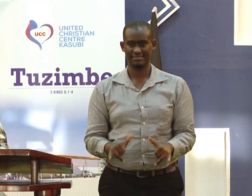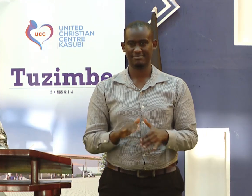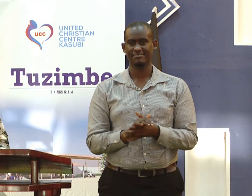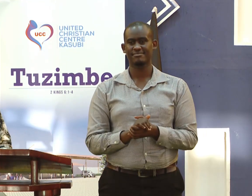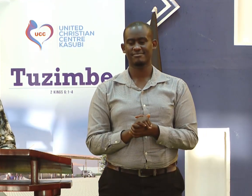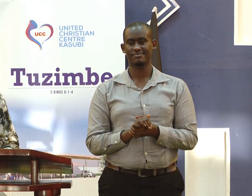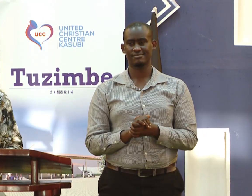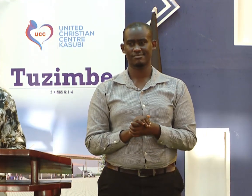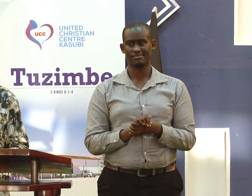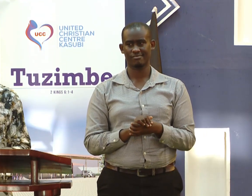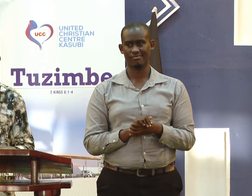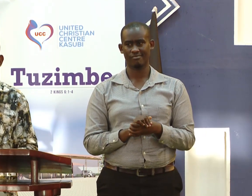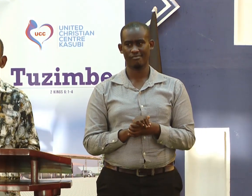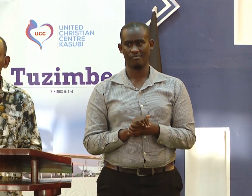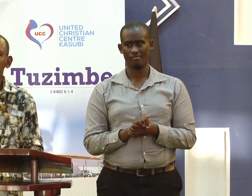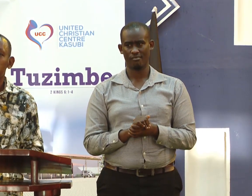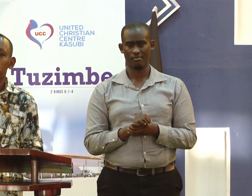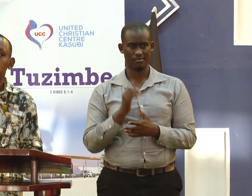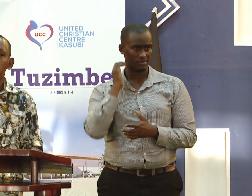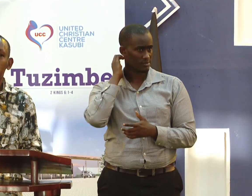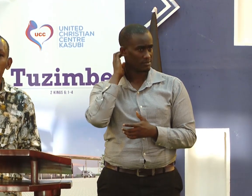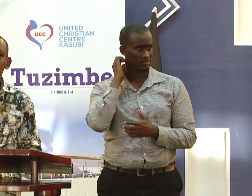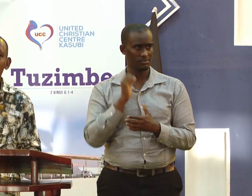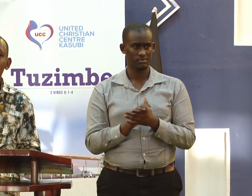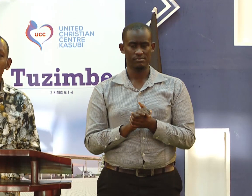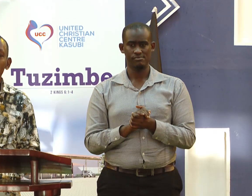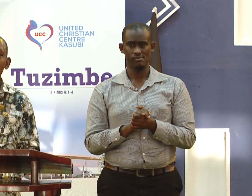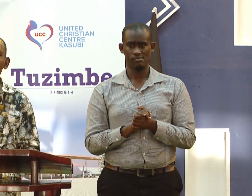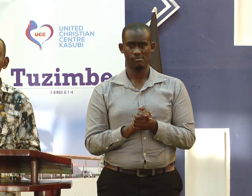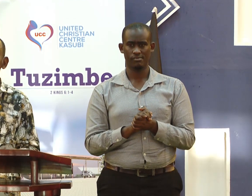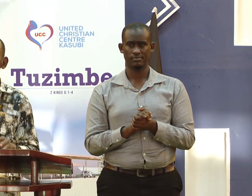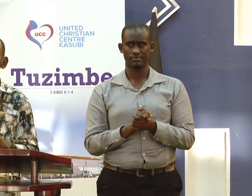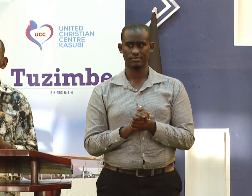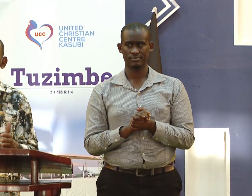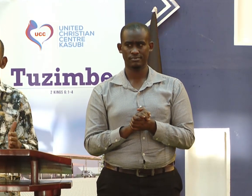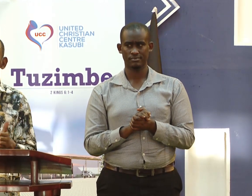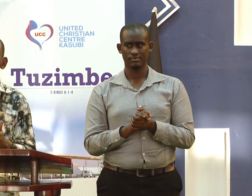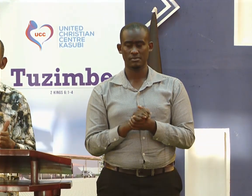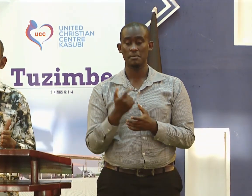get ready, however much you struggle, it can never change from that state.